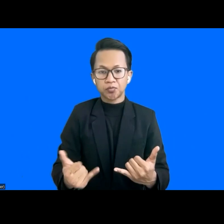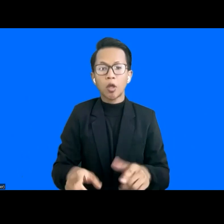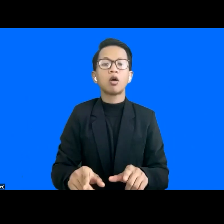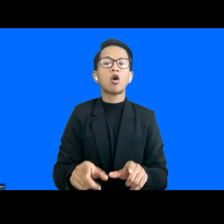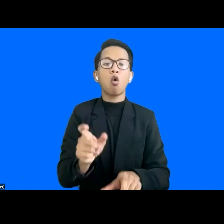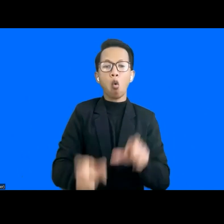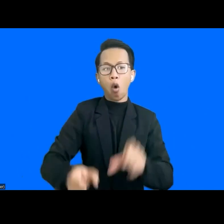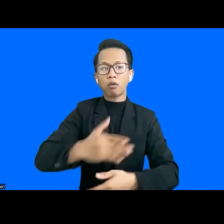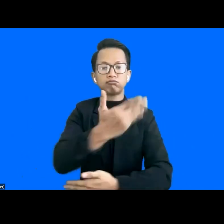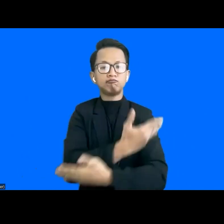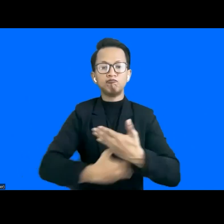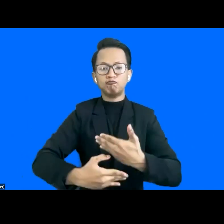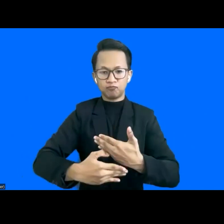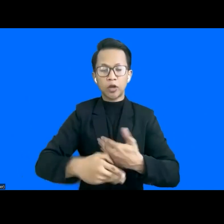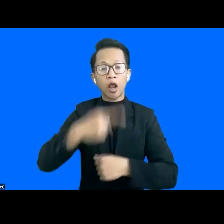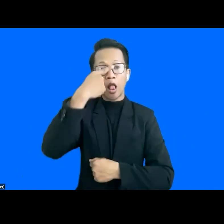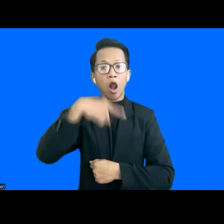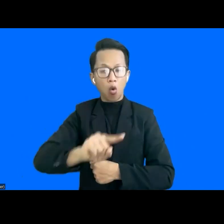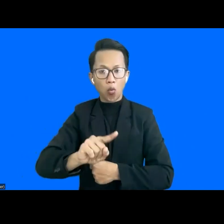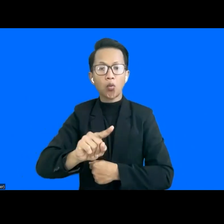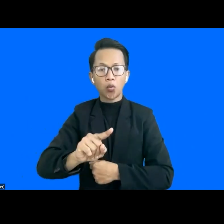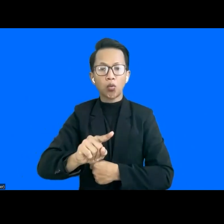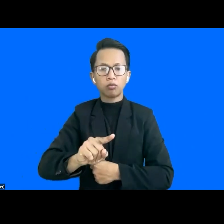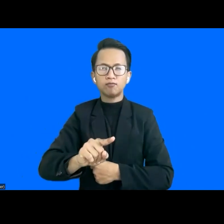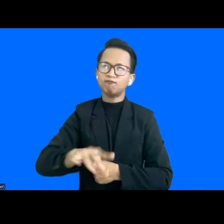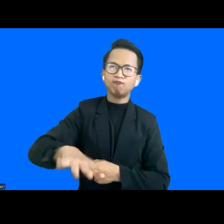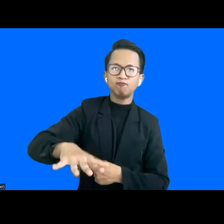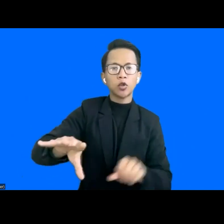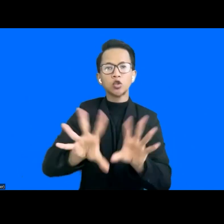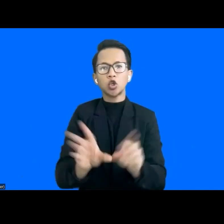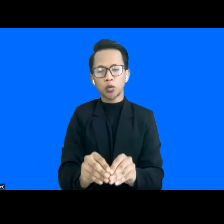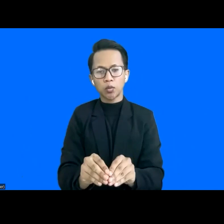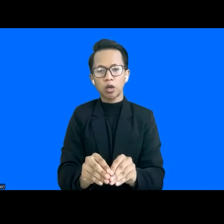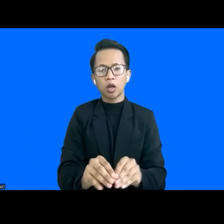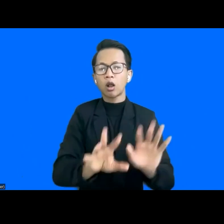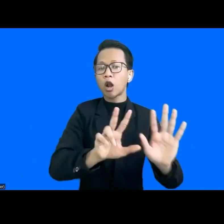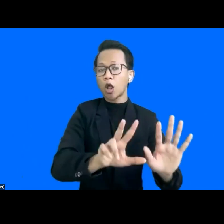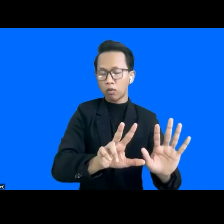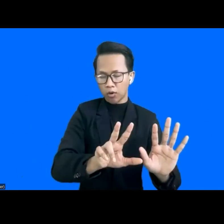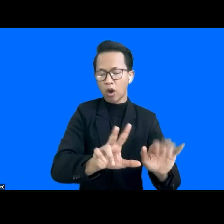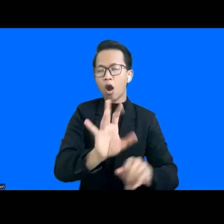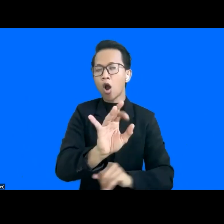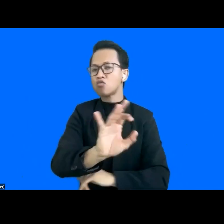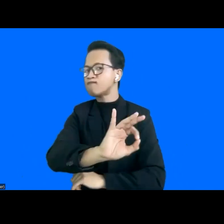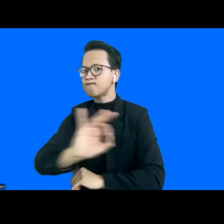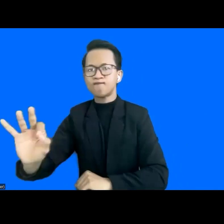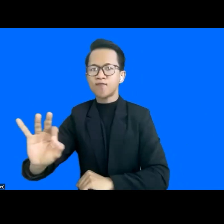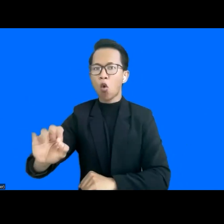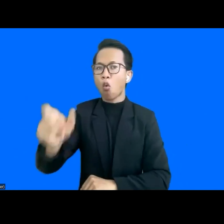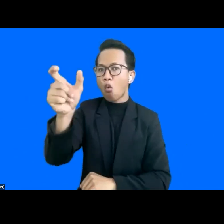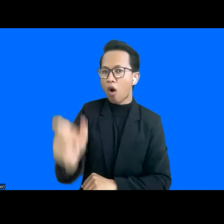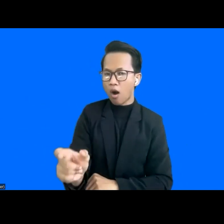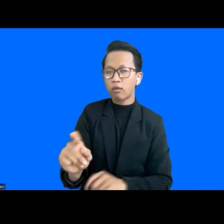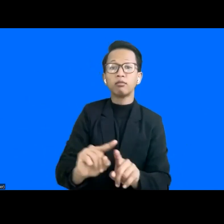disabilities of working age in Thailand is about around 850,000 people, but only